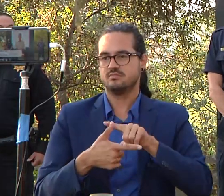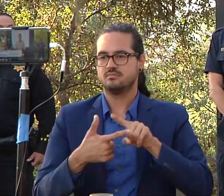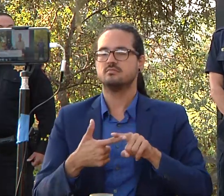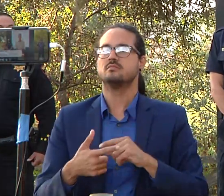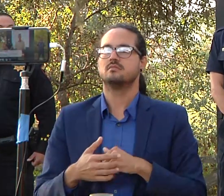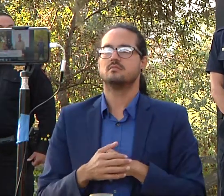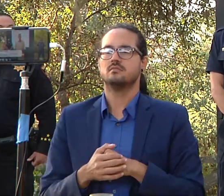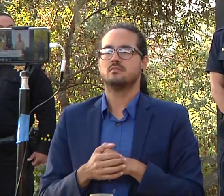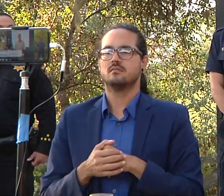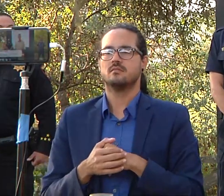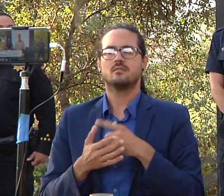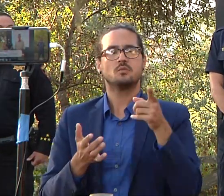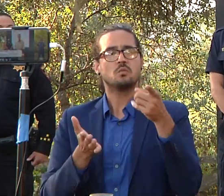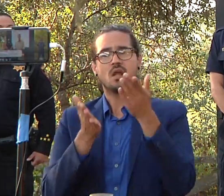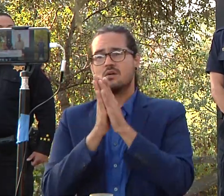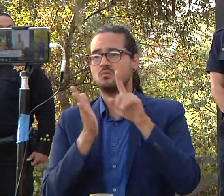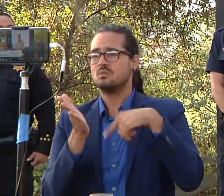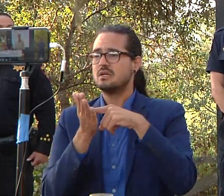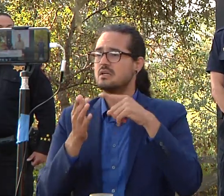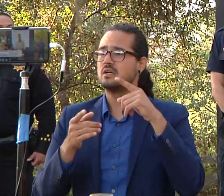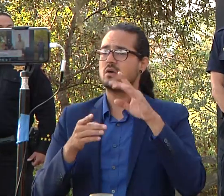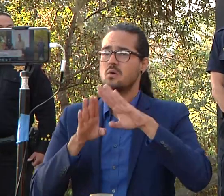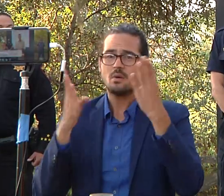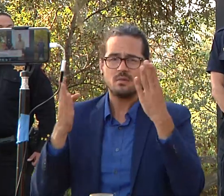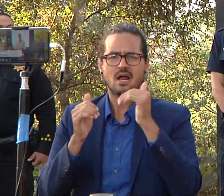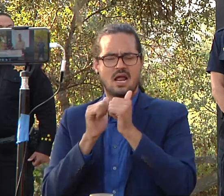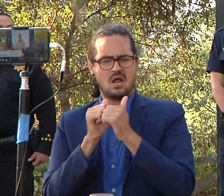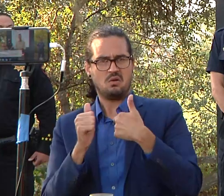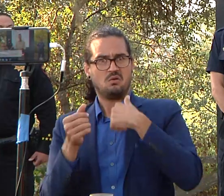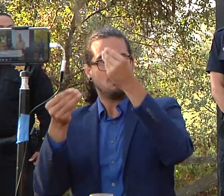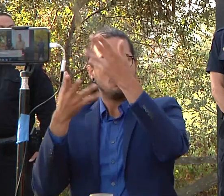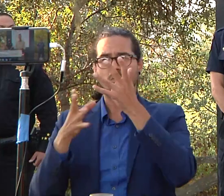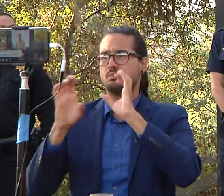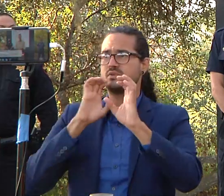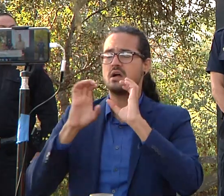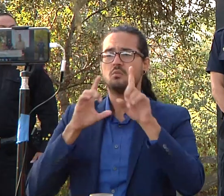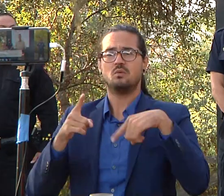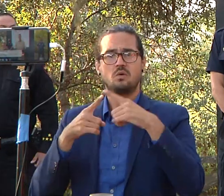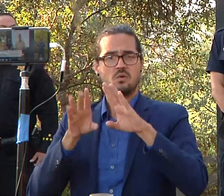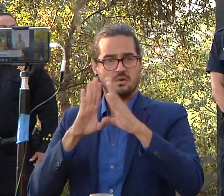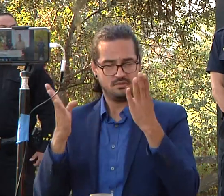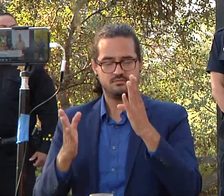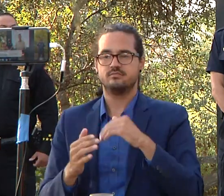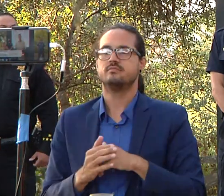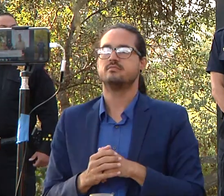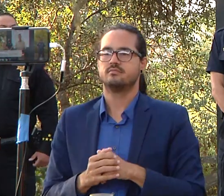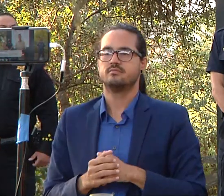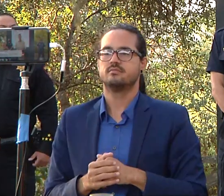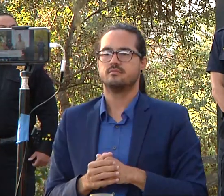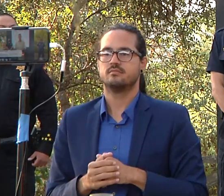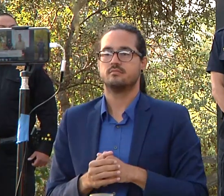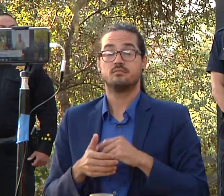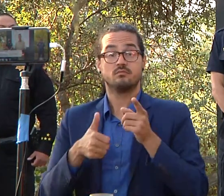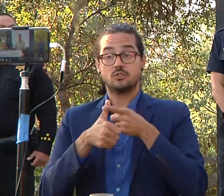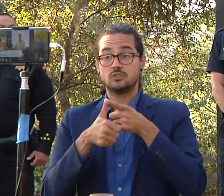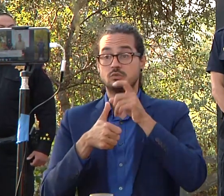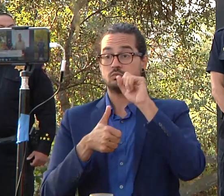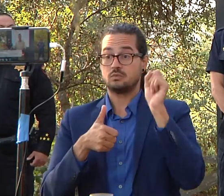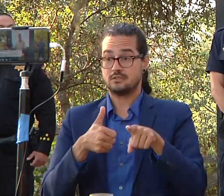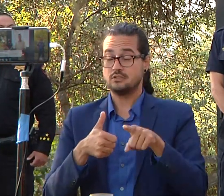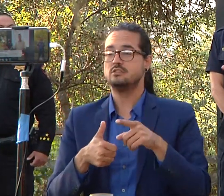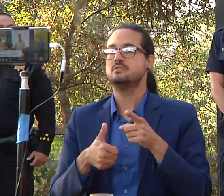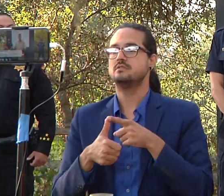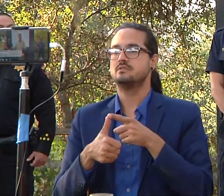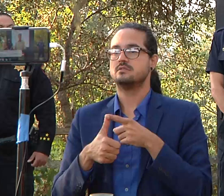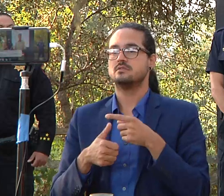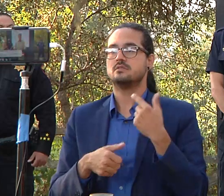second is how you're how am i going to know so with regards to the first question uh you know last night i mentioned day or days for scotts valley that's dependent on a